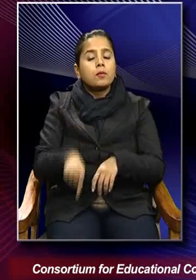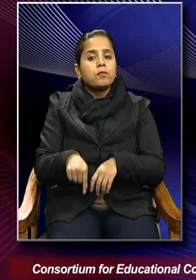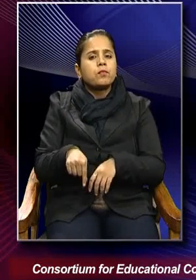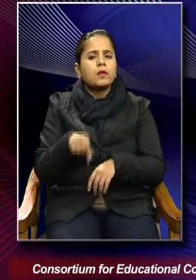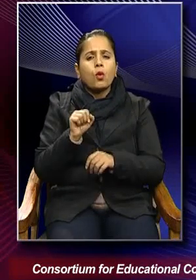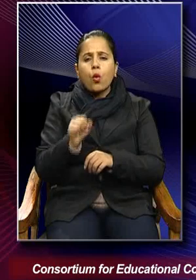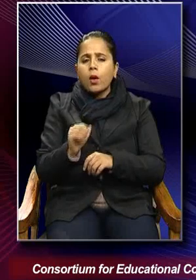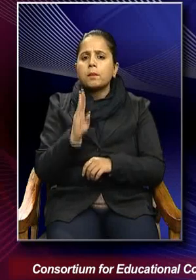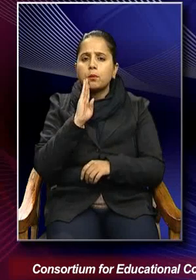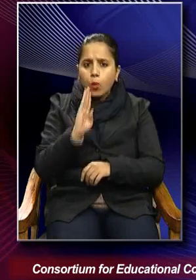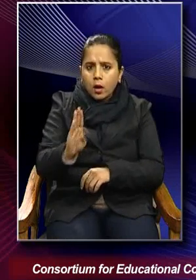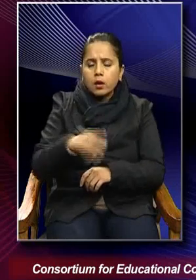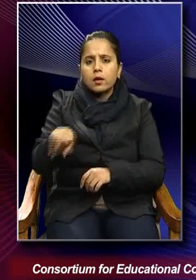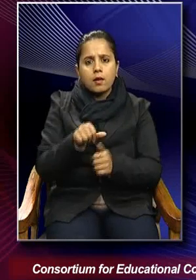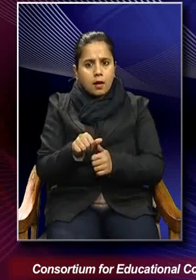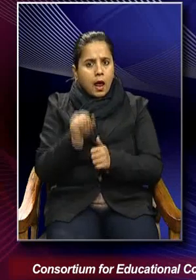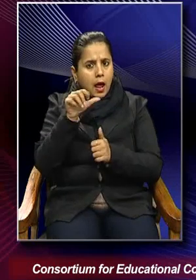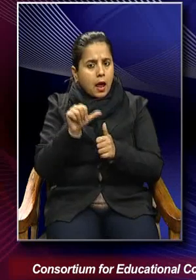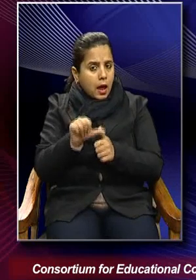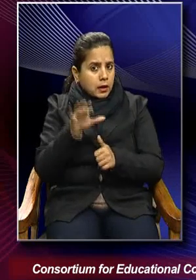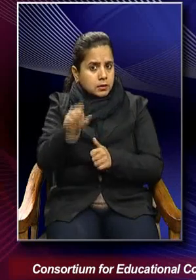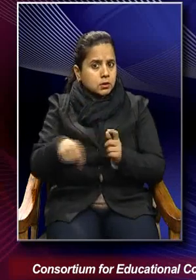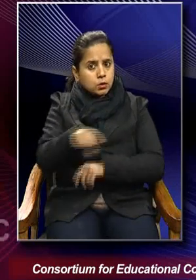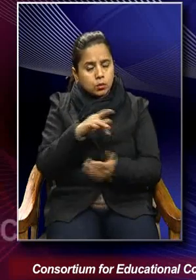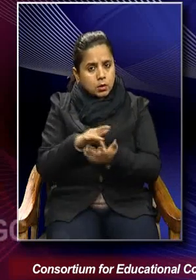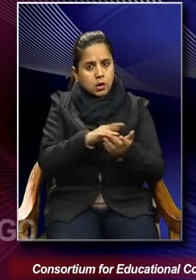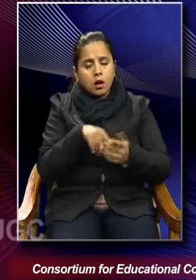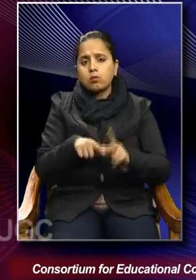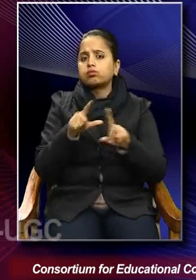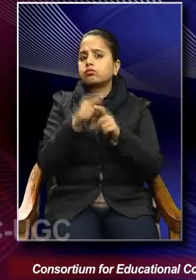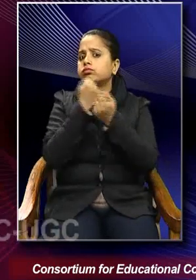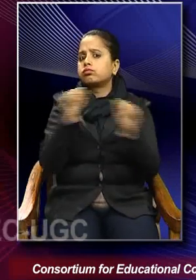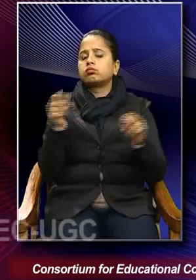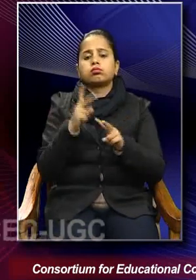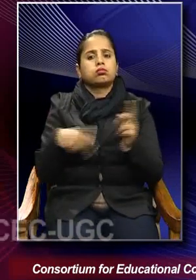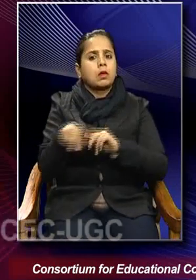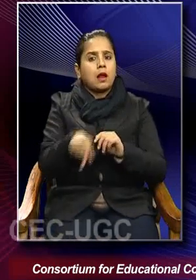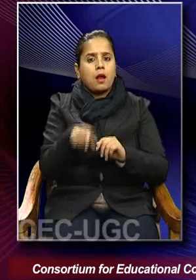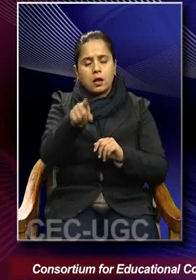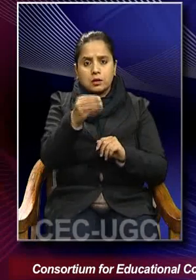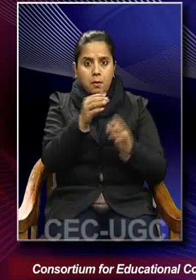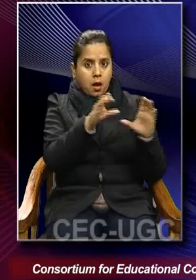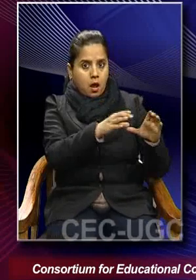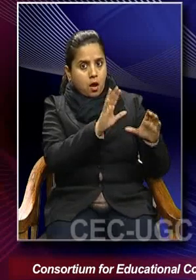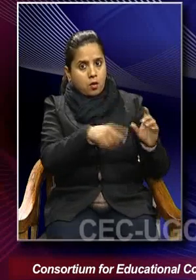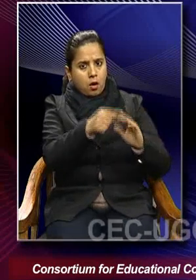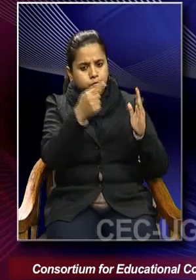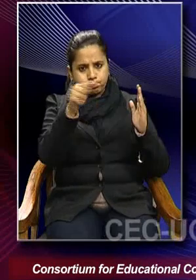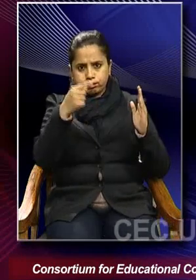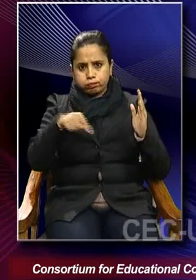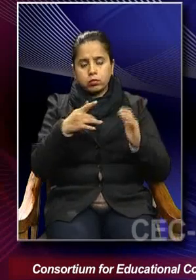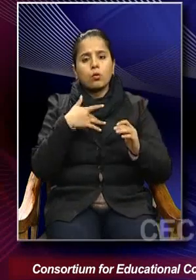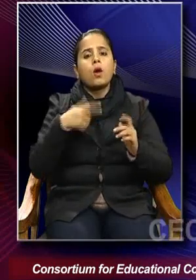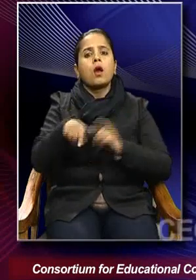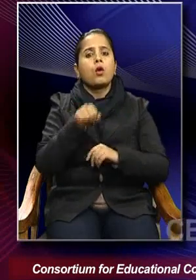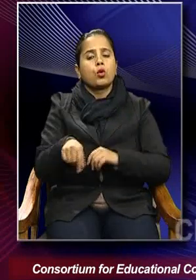-Berlin Axis undermined the remaining democracies on the one hand and checkmitted Soviet